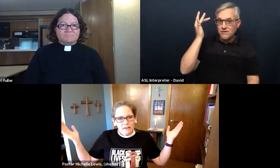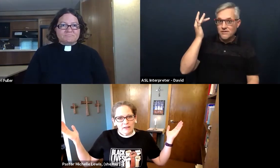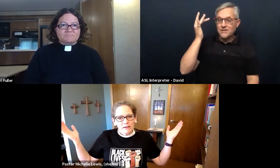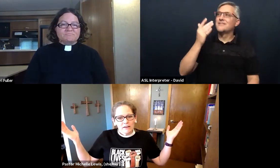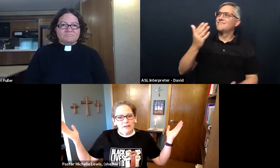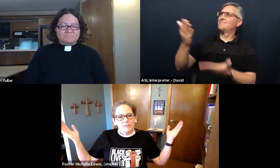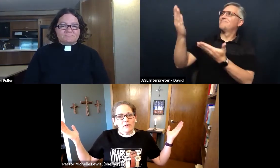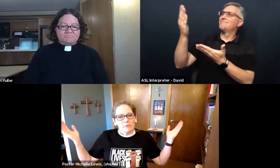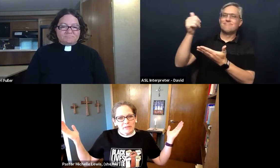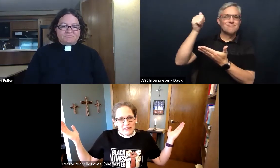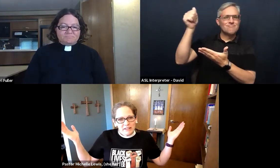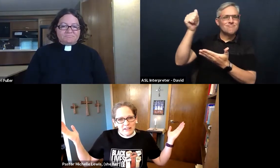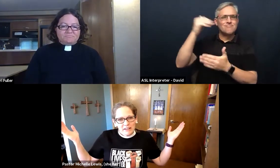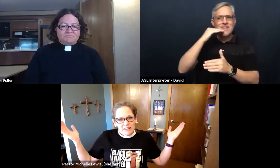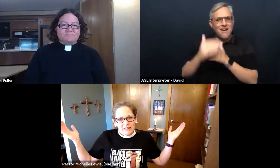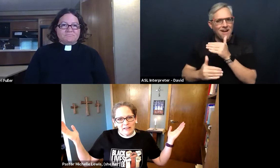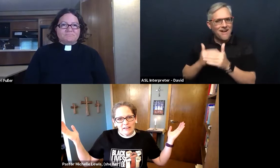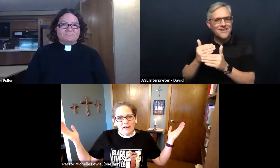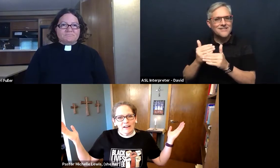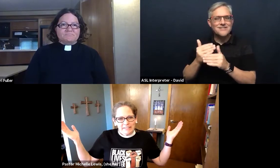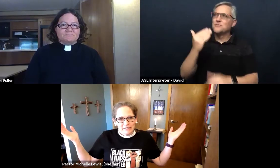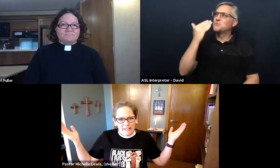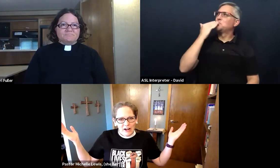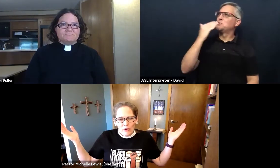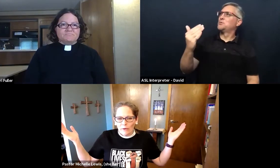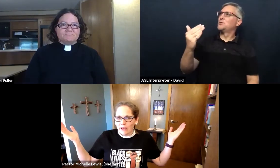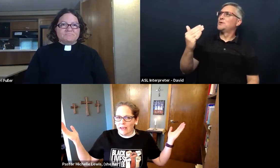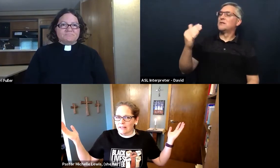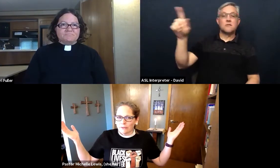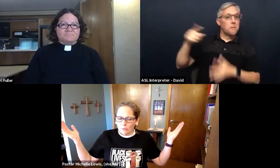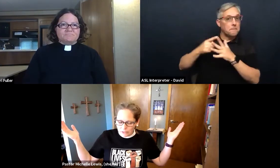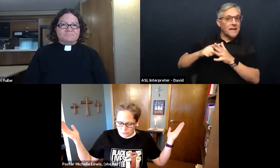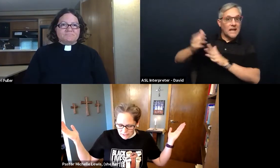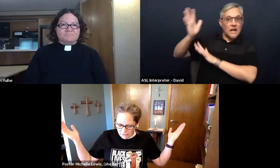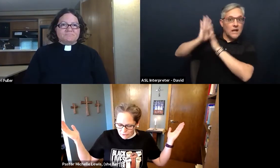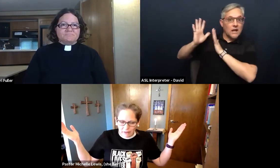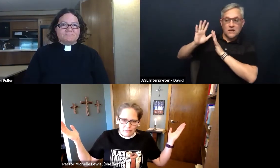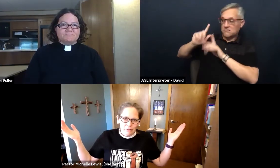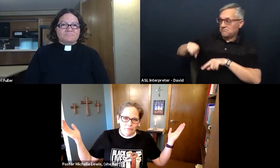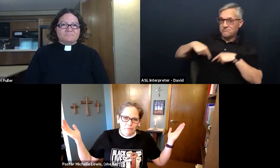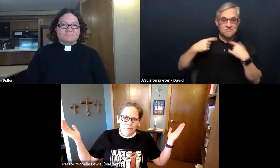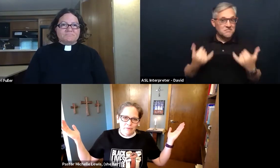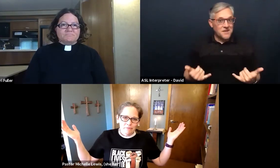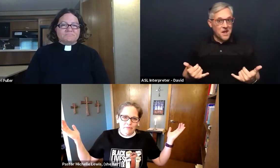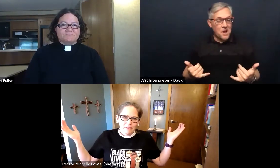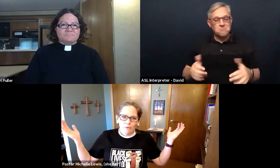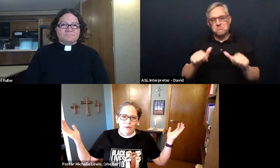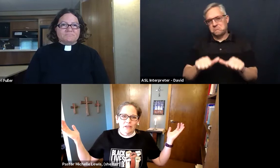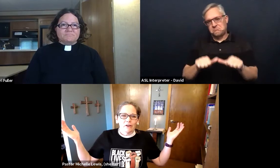From the beginning until now and it will be forever that we are